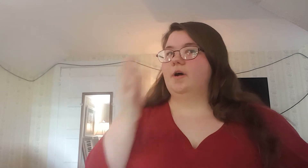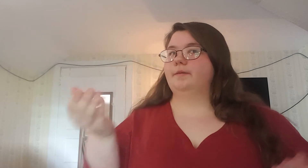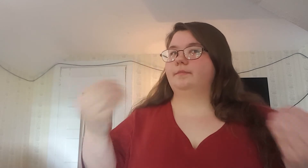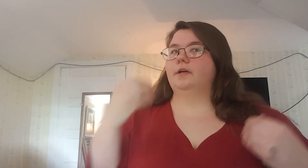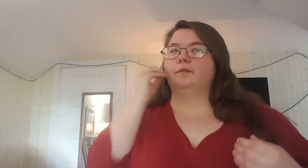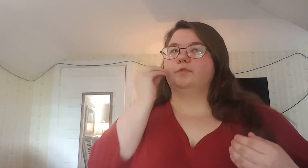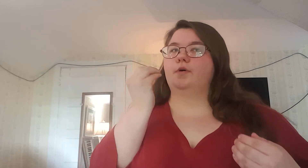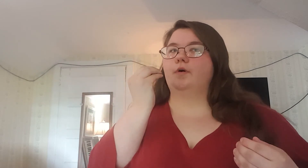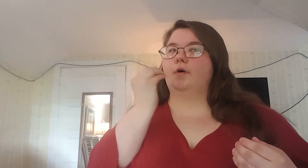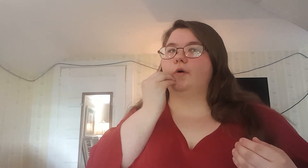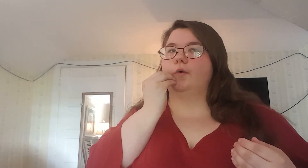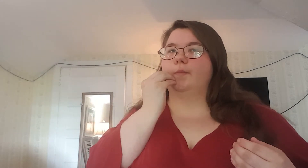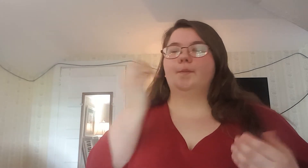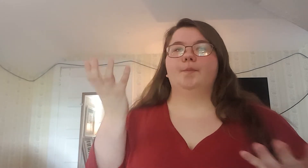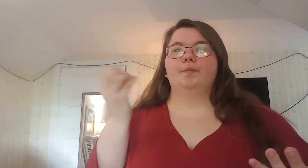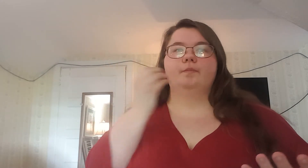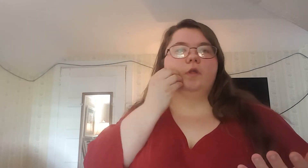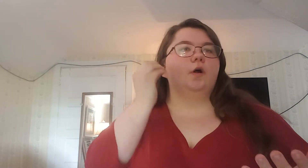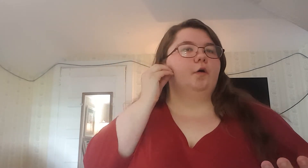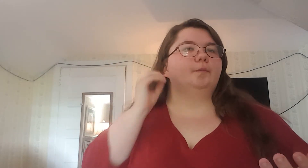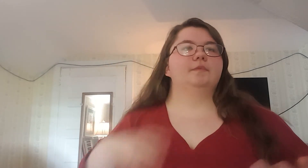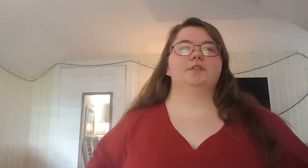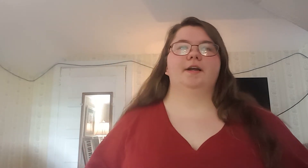mom comes home. Home, sorry.